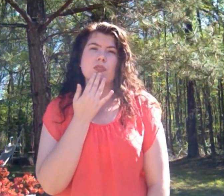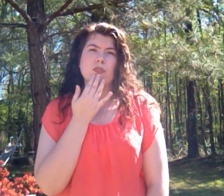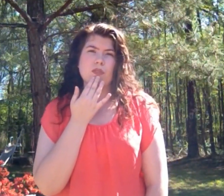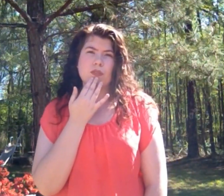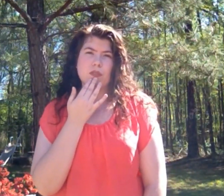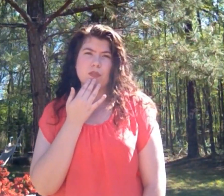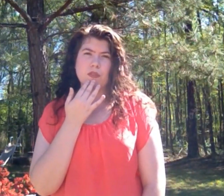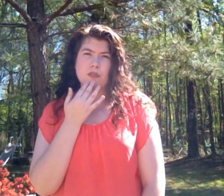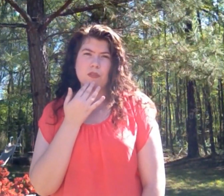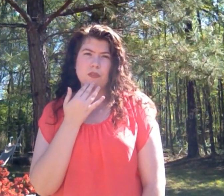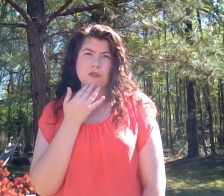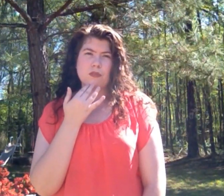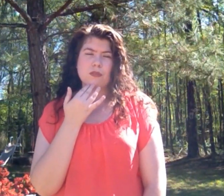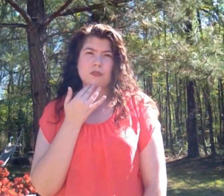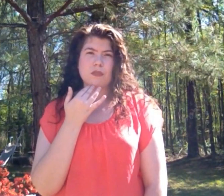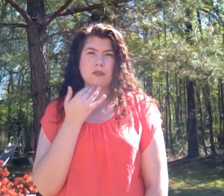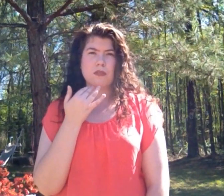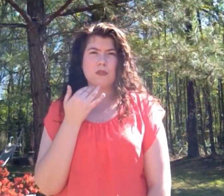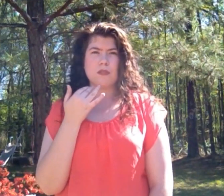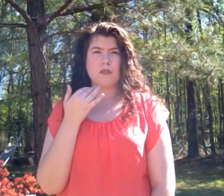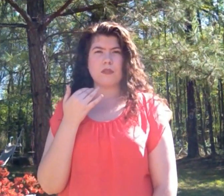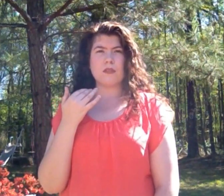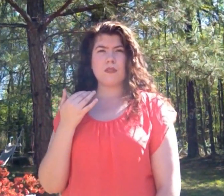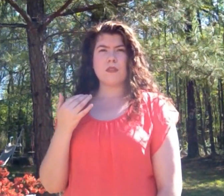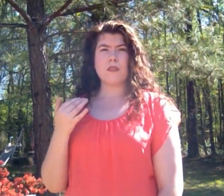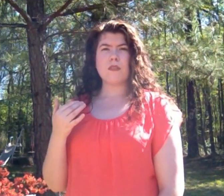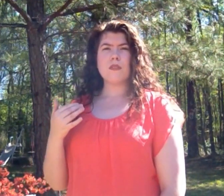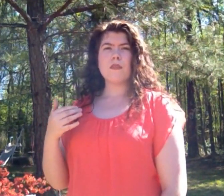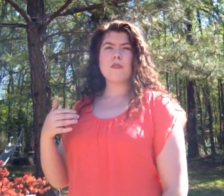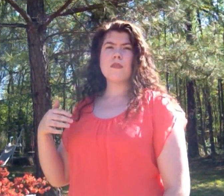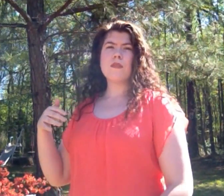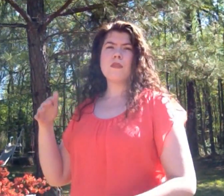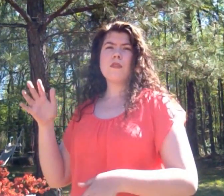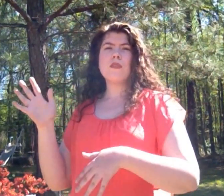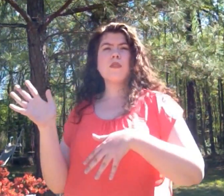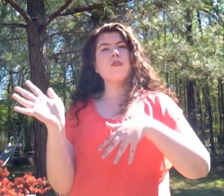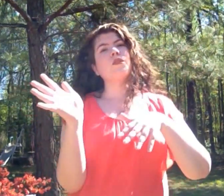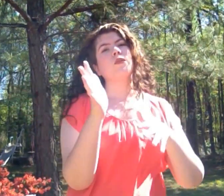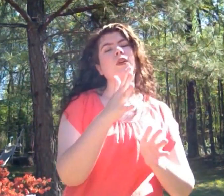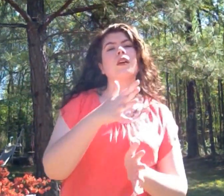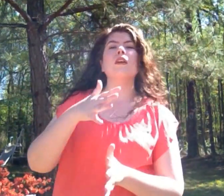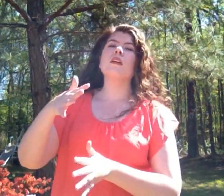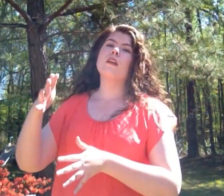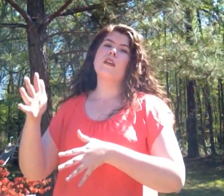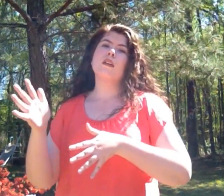of the wind Yeah,